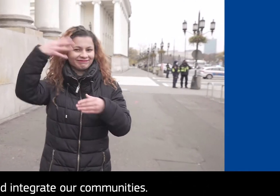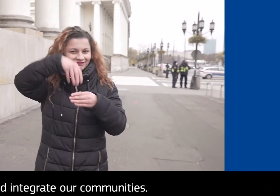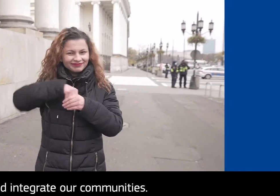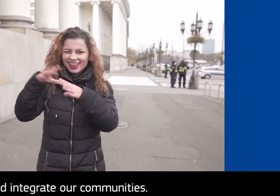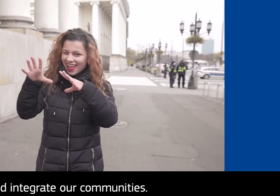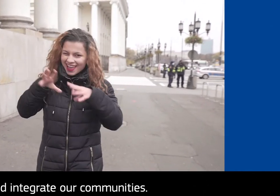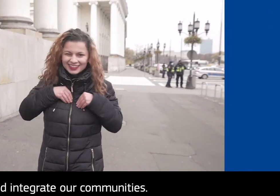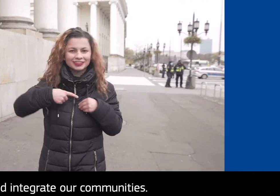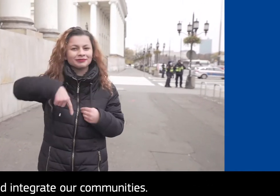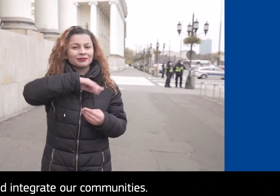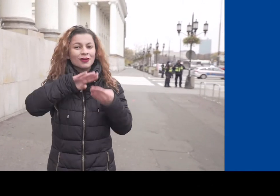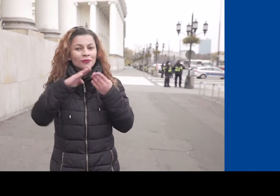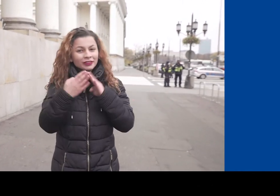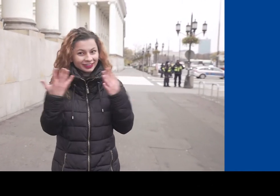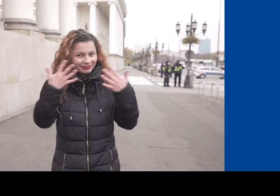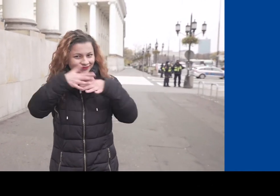our communities.